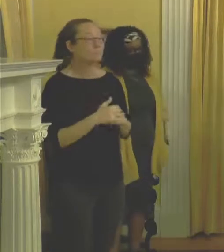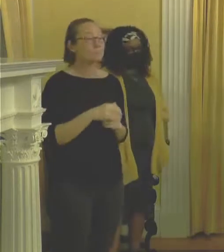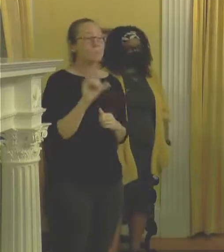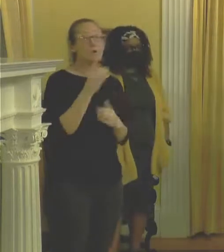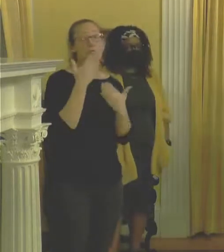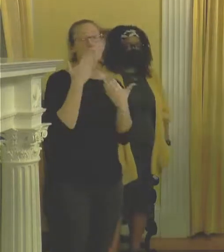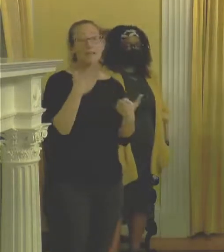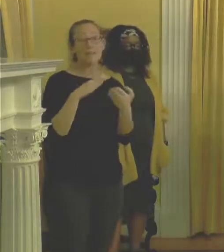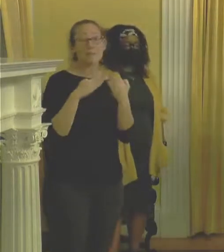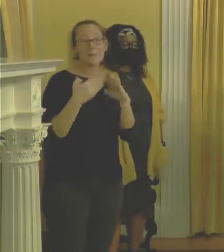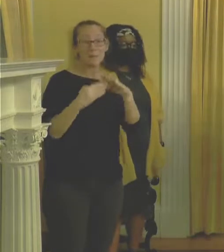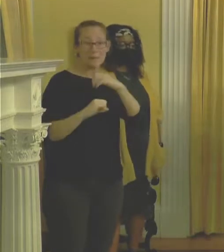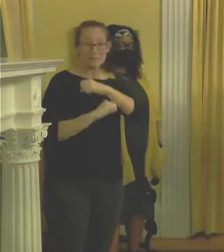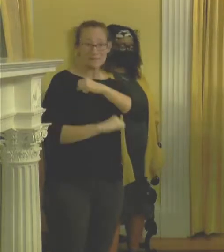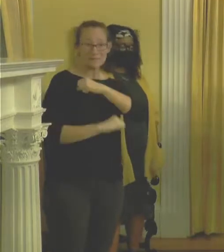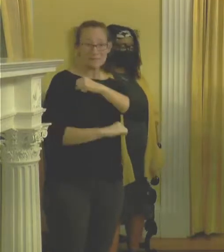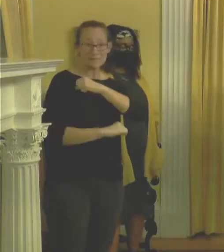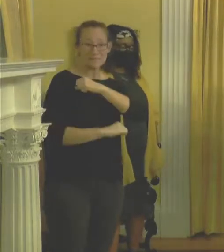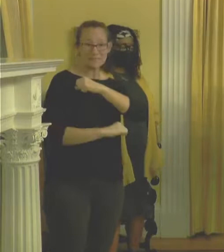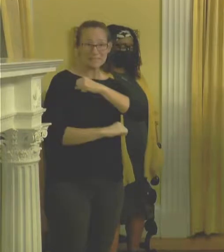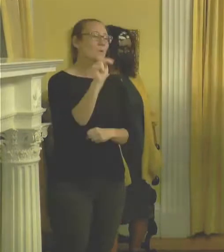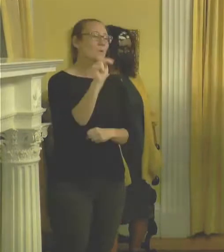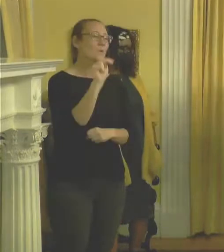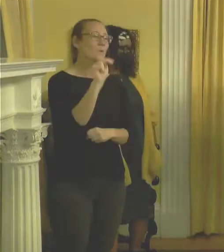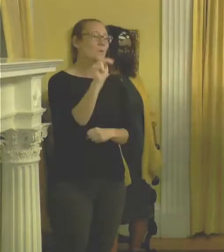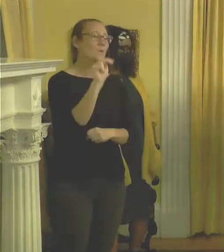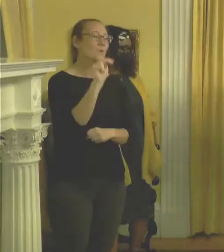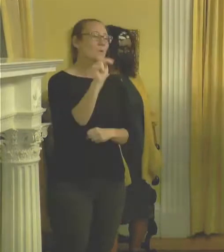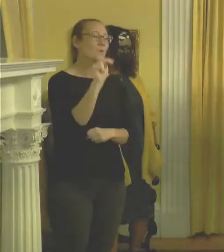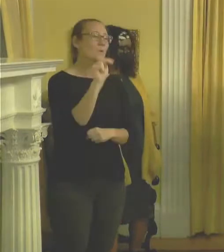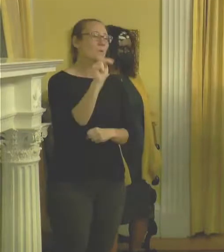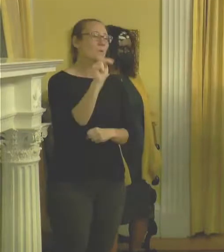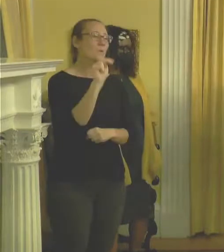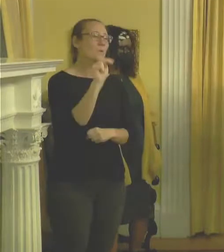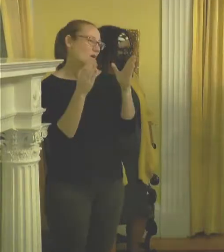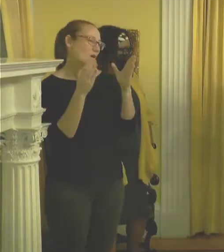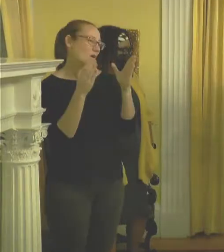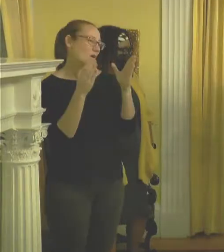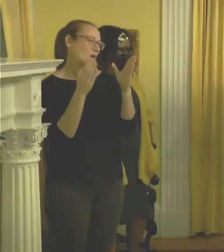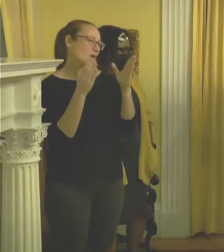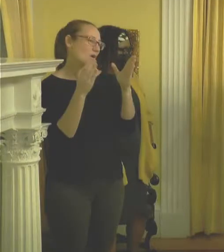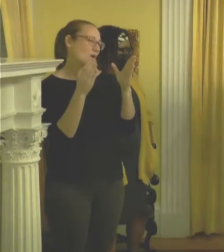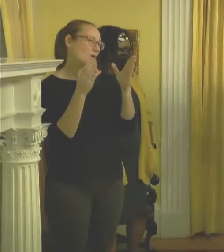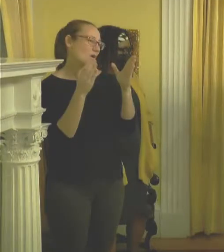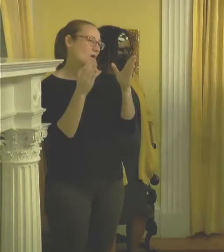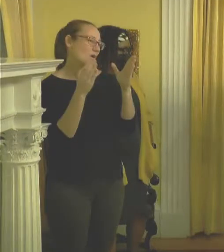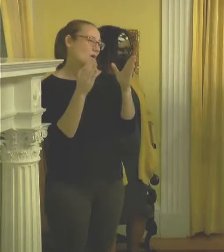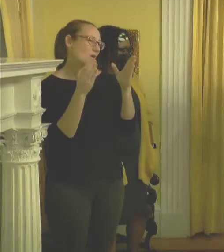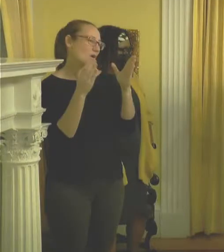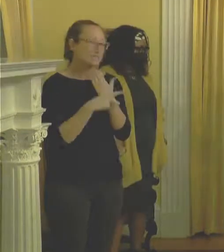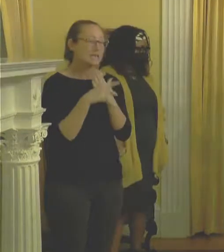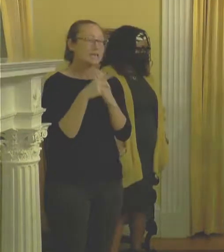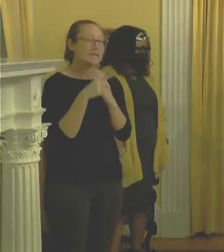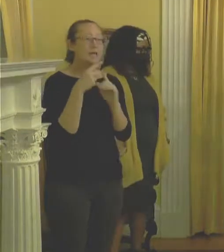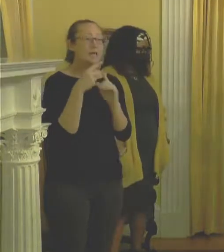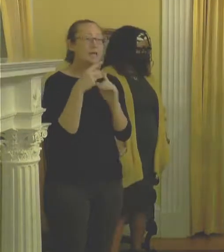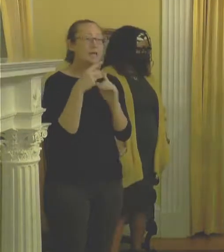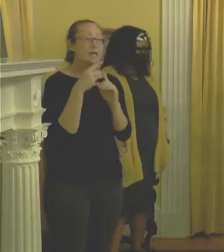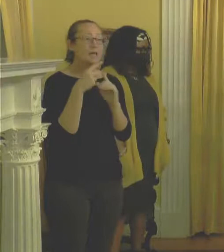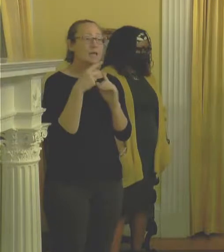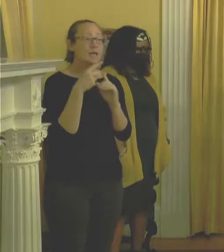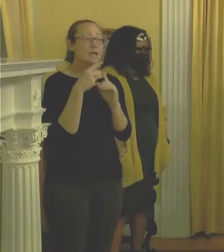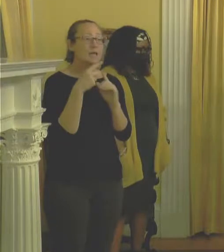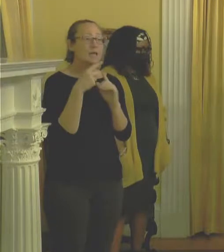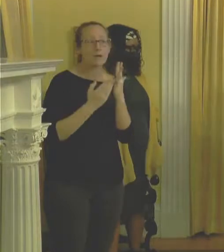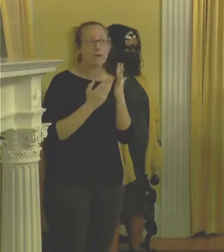to thank the Community Foundation for Northeast Florida for their support of the Artist Residency, and other CRISP programming through a grant from the